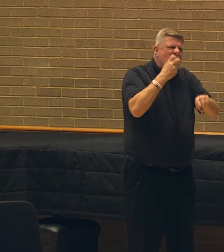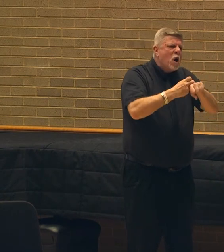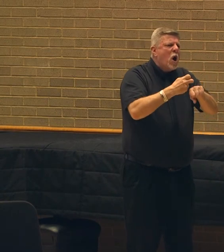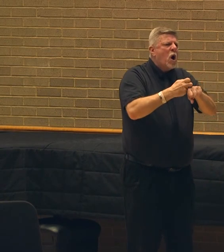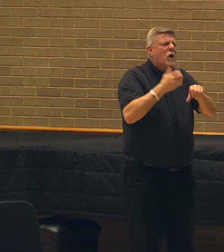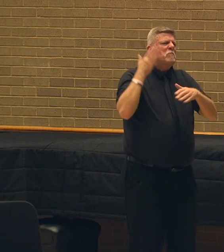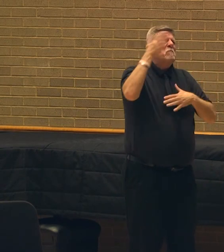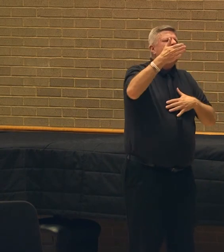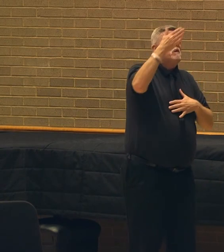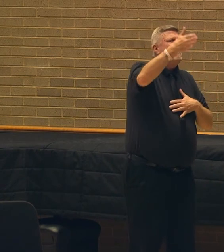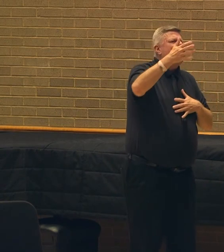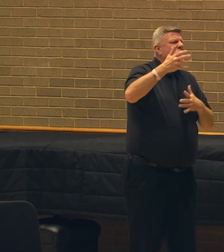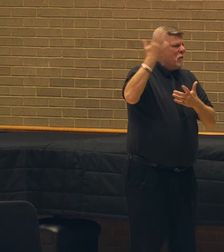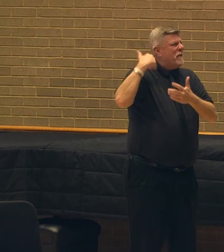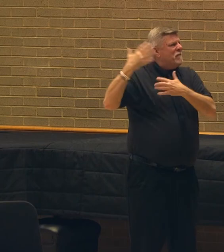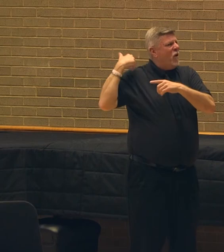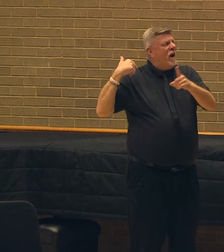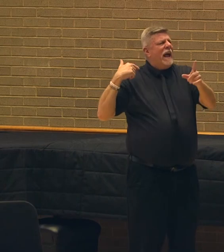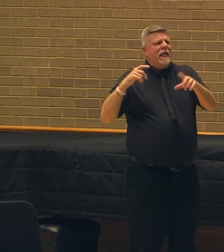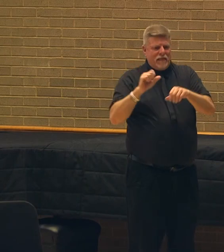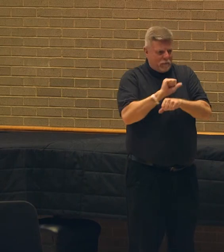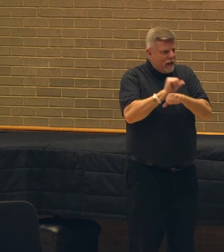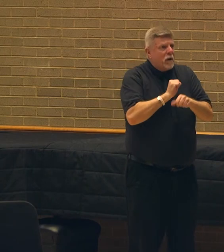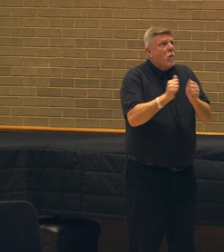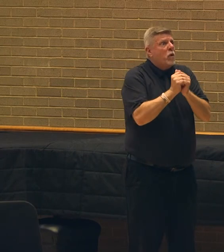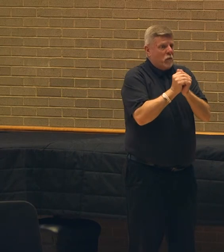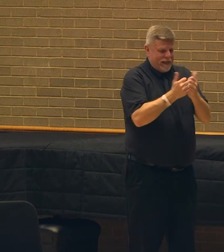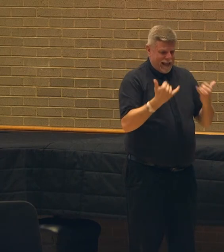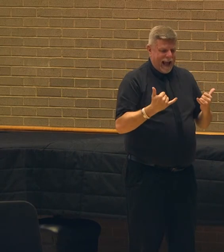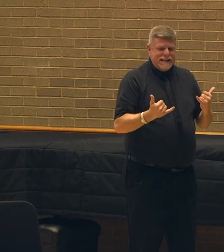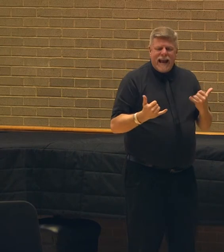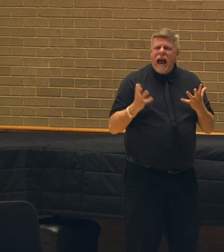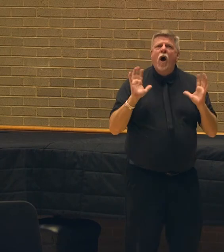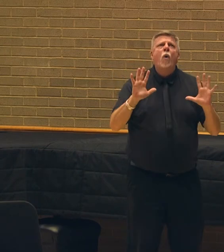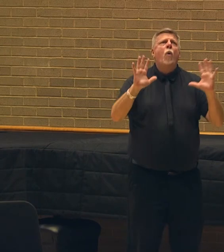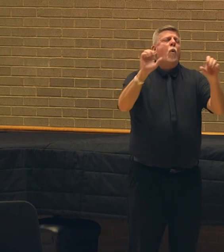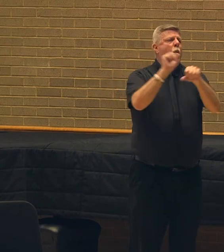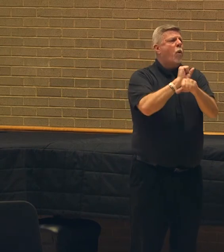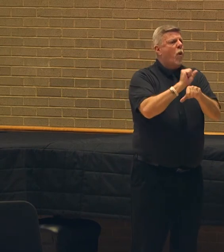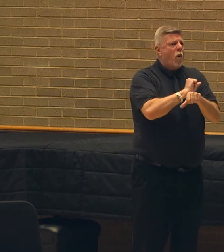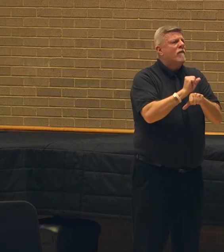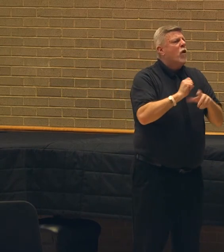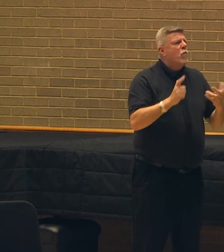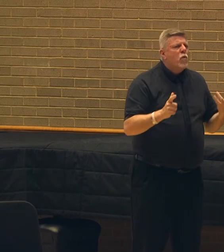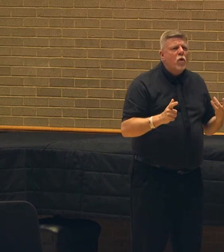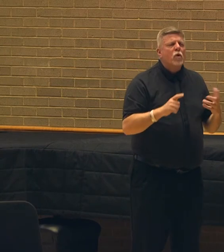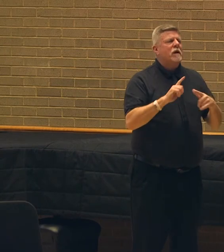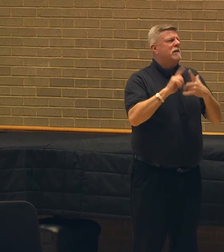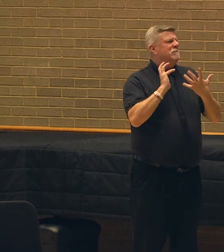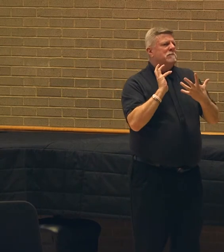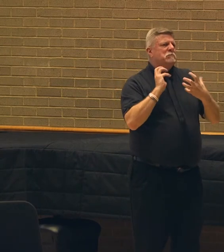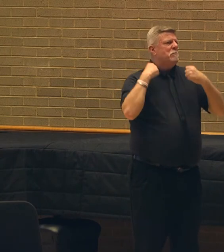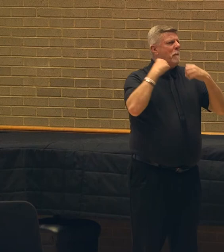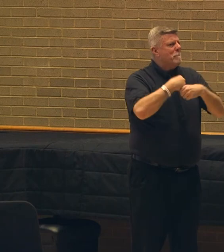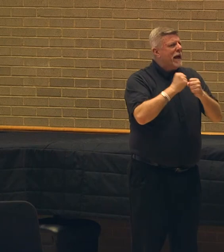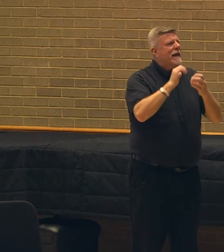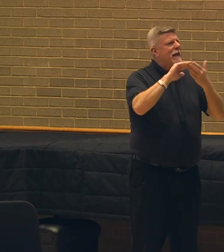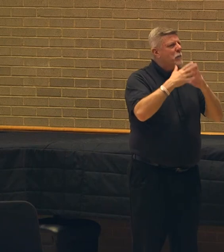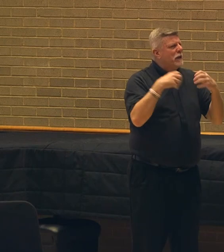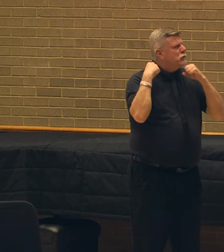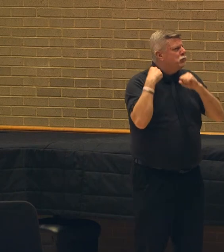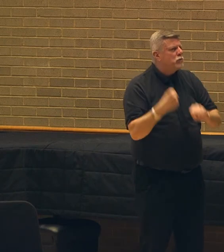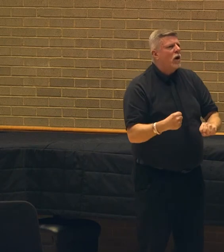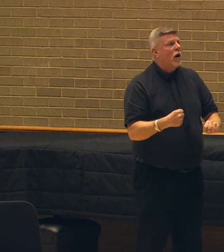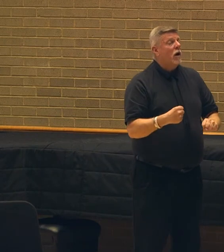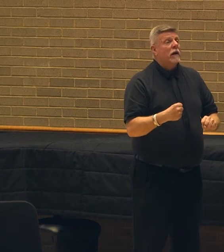now, doing incredible work in educational institutions and non-profit arts organizations, galvanizing communities, and